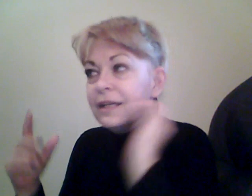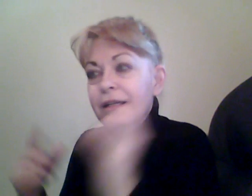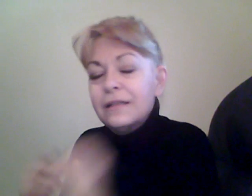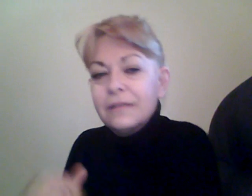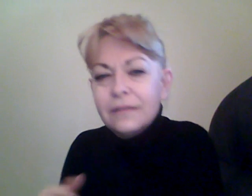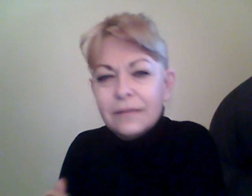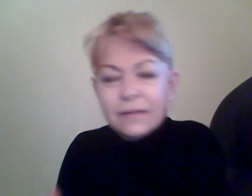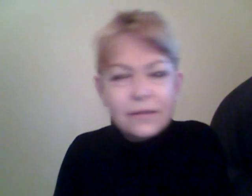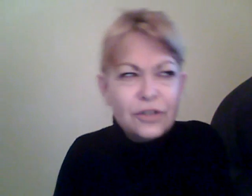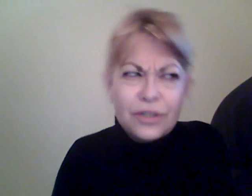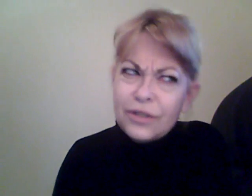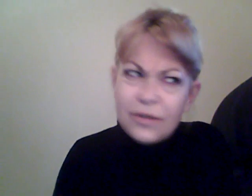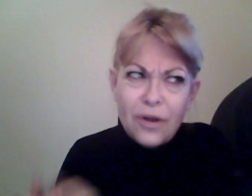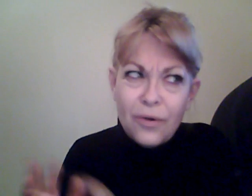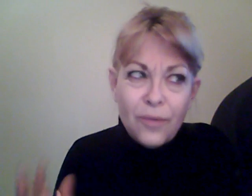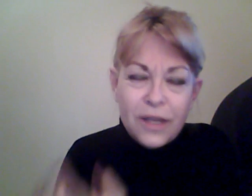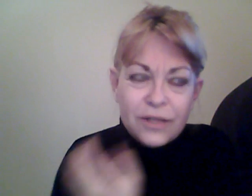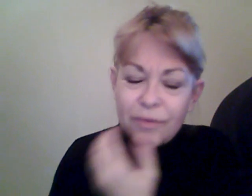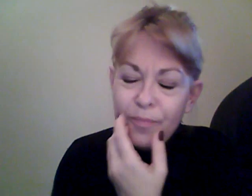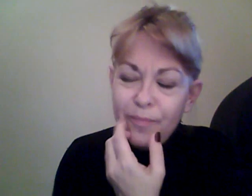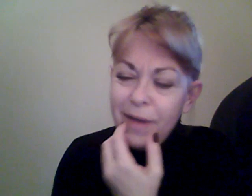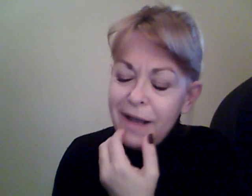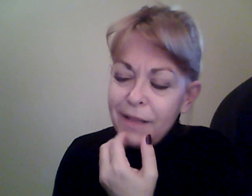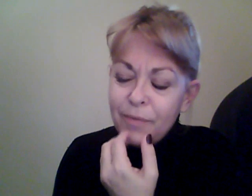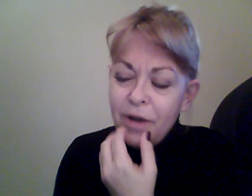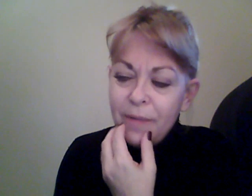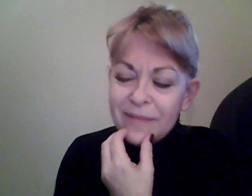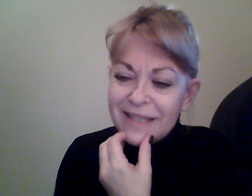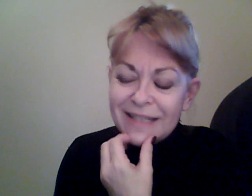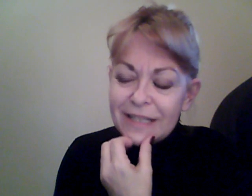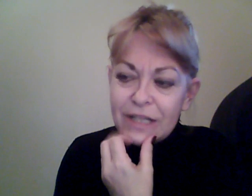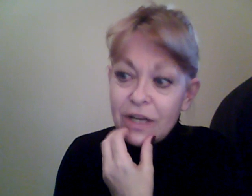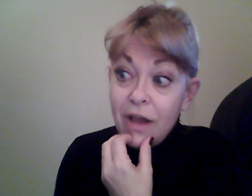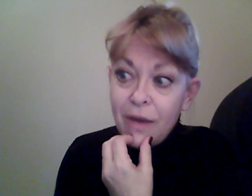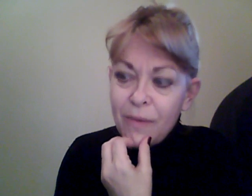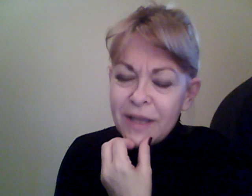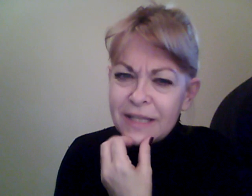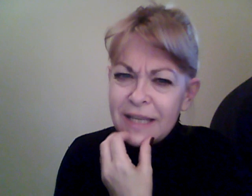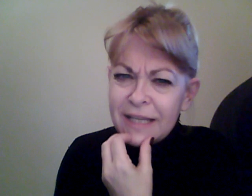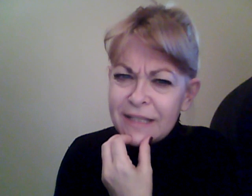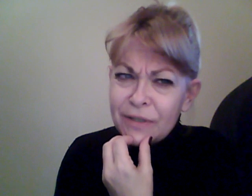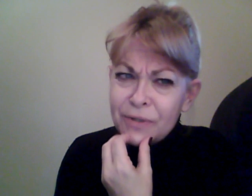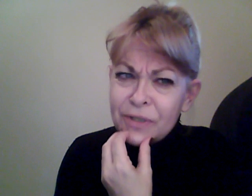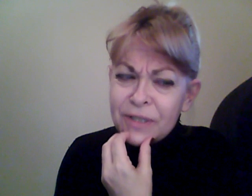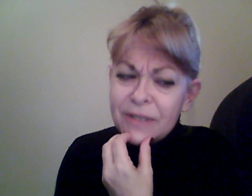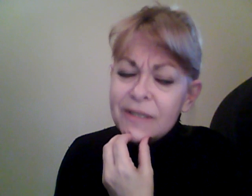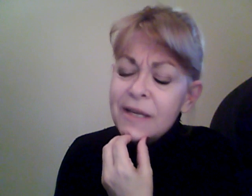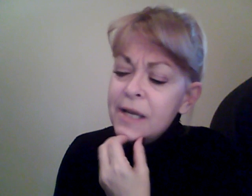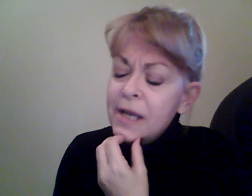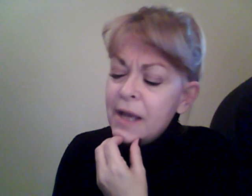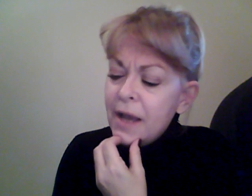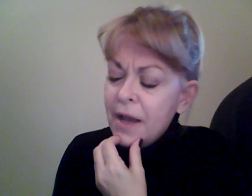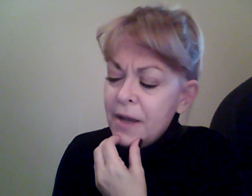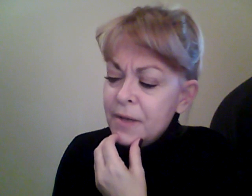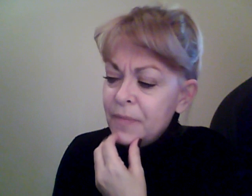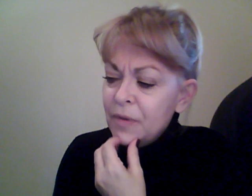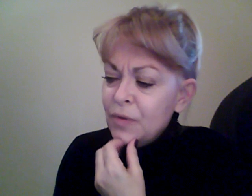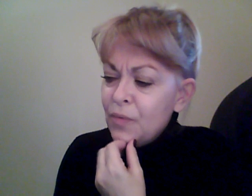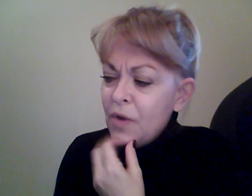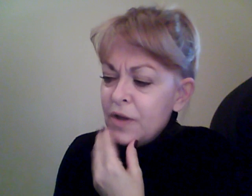just are awake to a pile of problems and not awake to any solutions. And you want